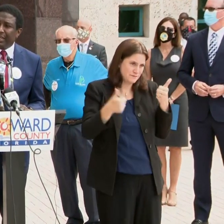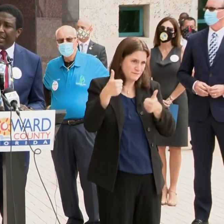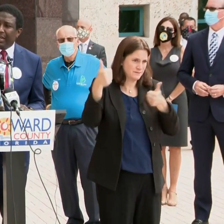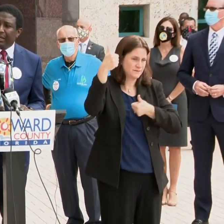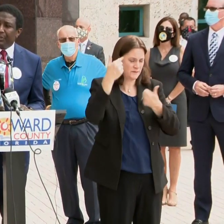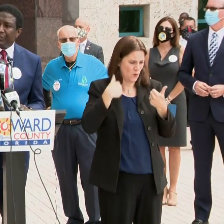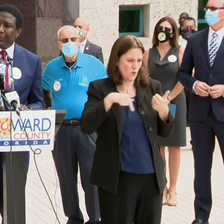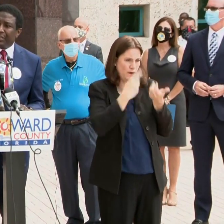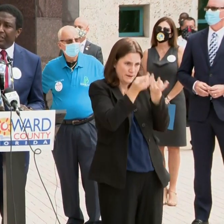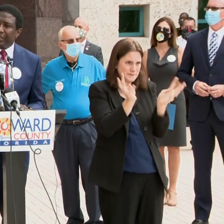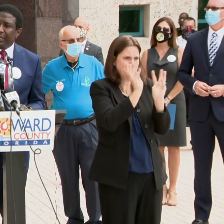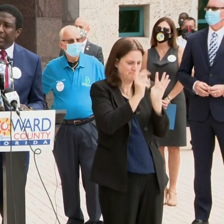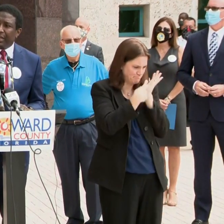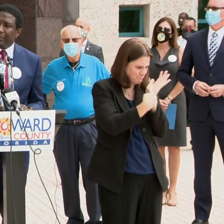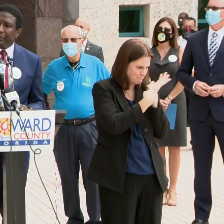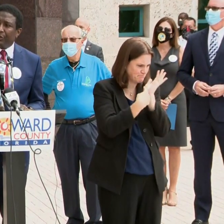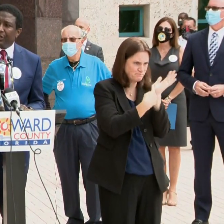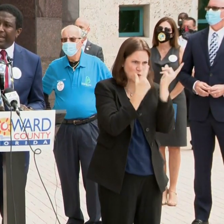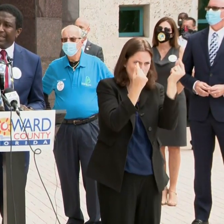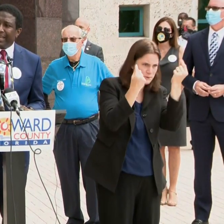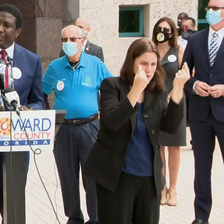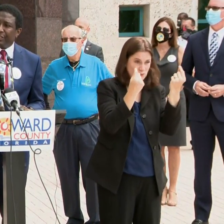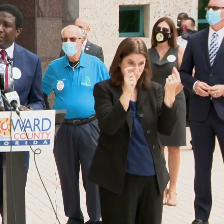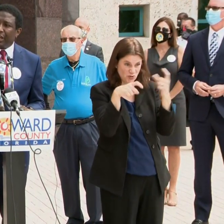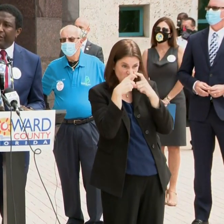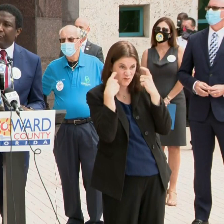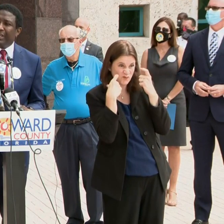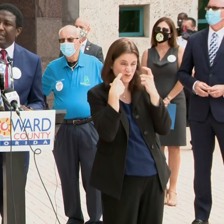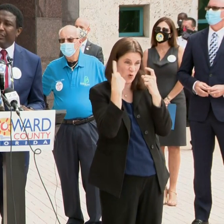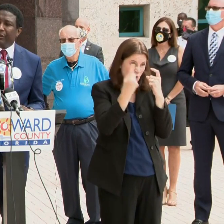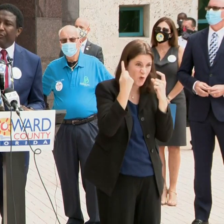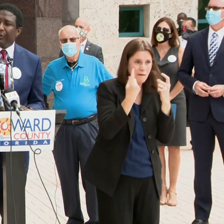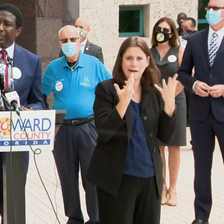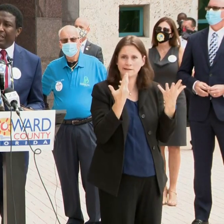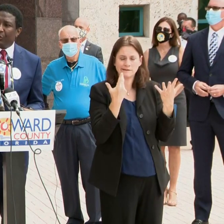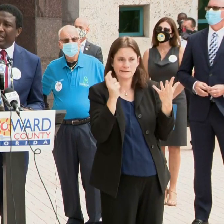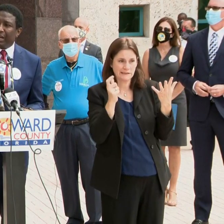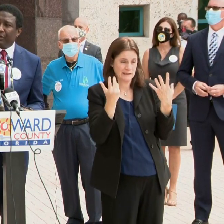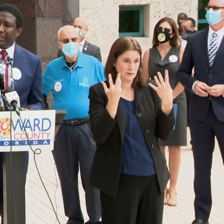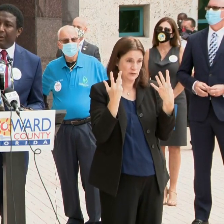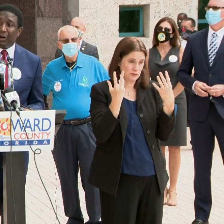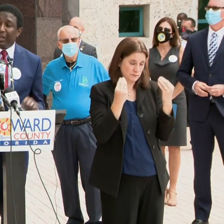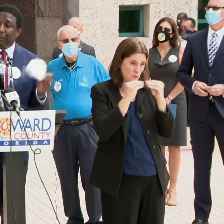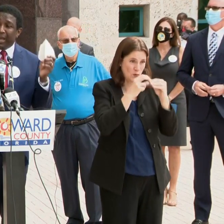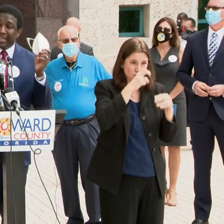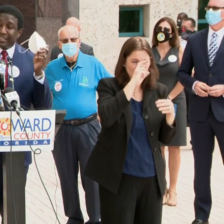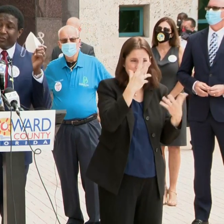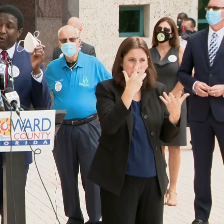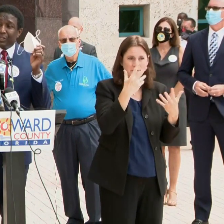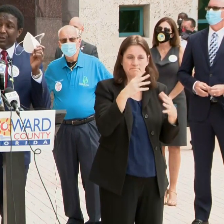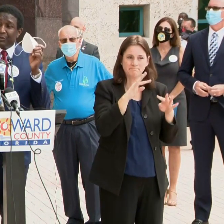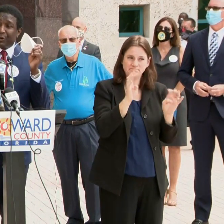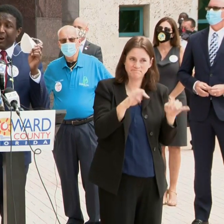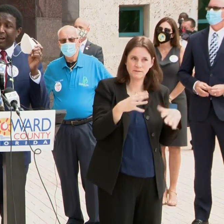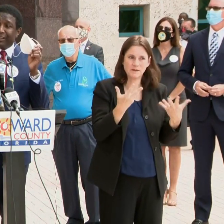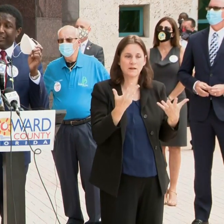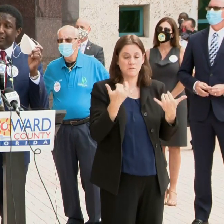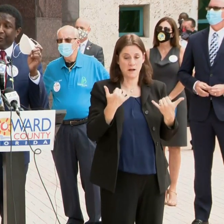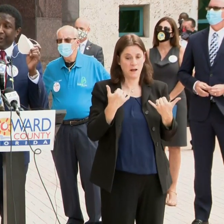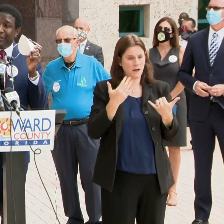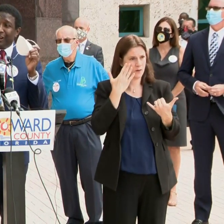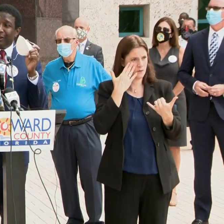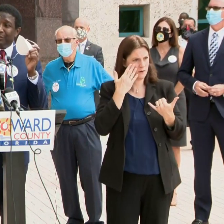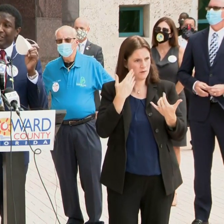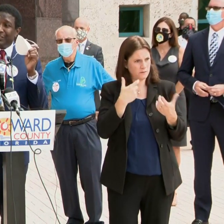administrator to look at that to see if we need to go further than we are right now. But masks have always been required